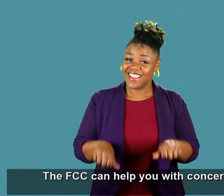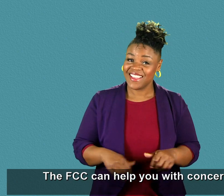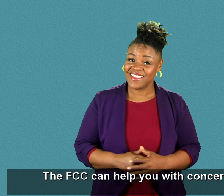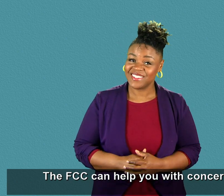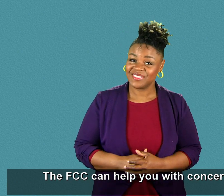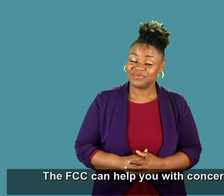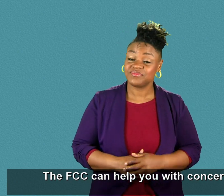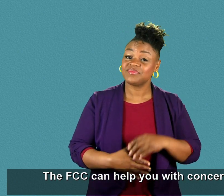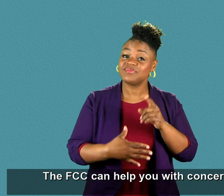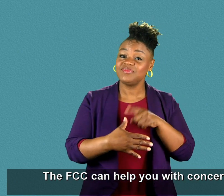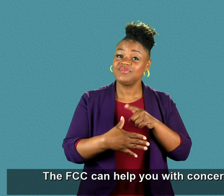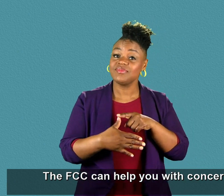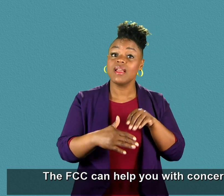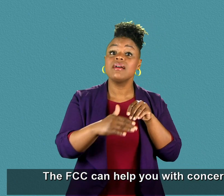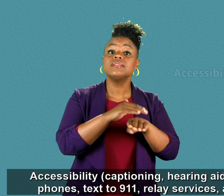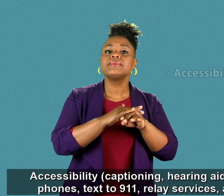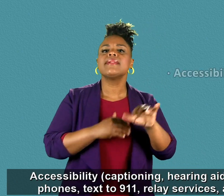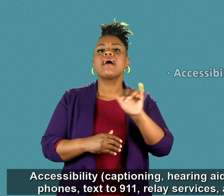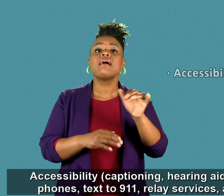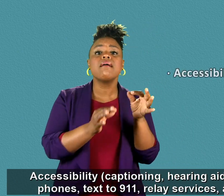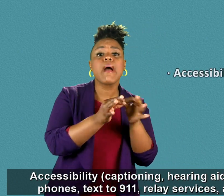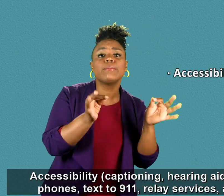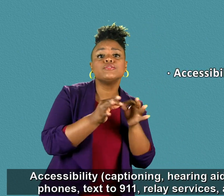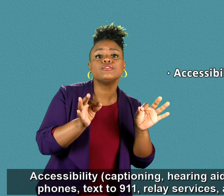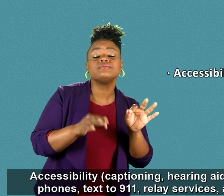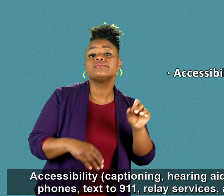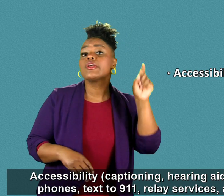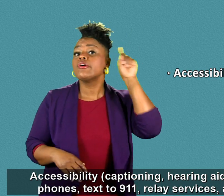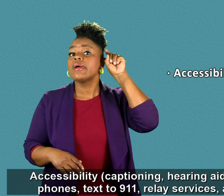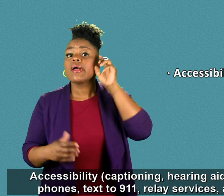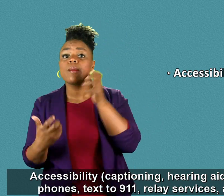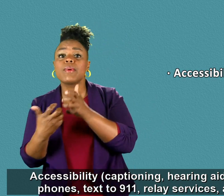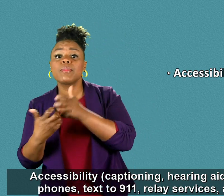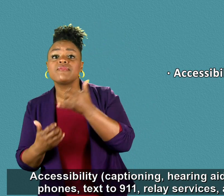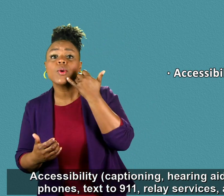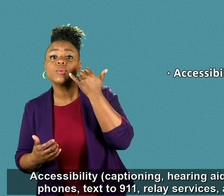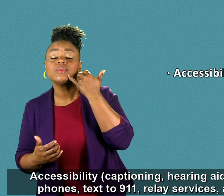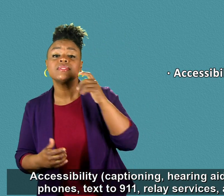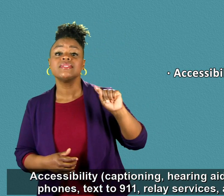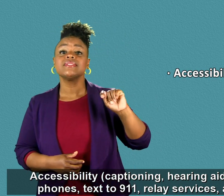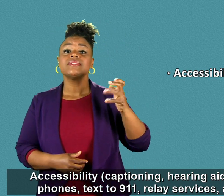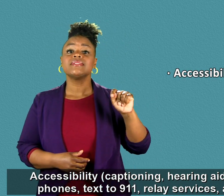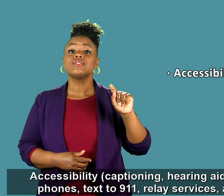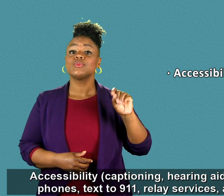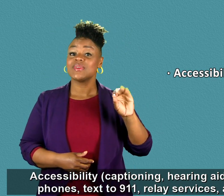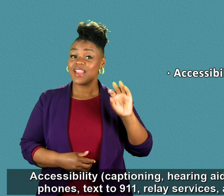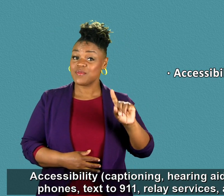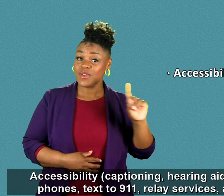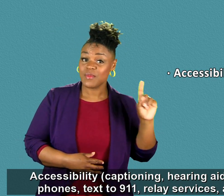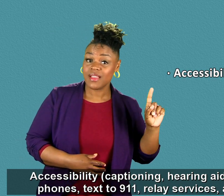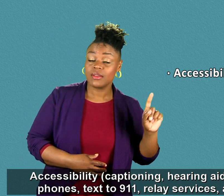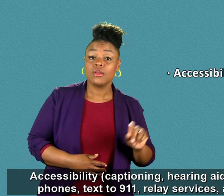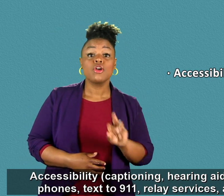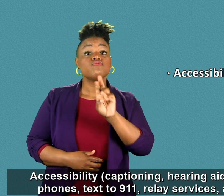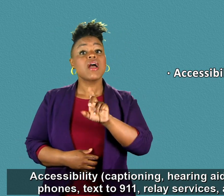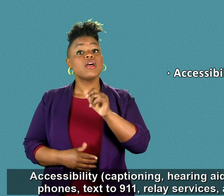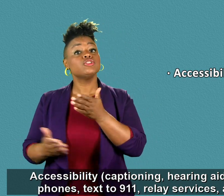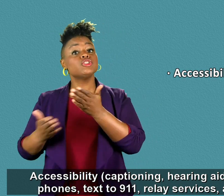about accessibility, captioning, hearing aid compatible phones, text to 911, relay